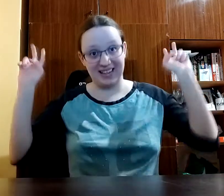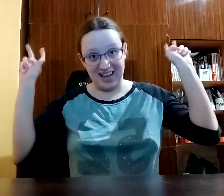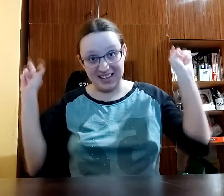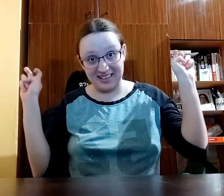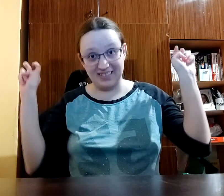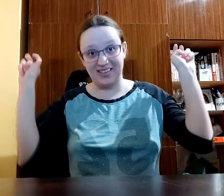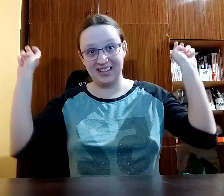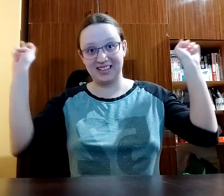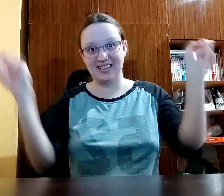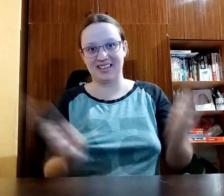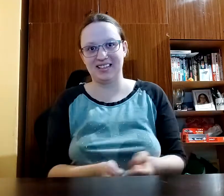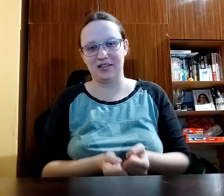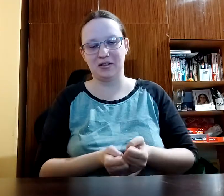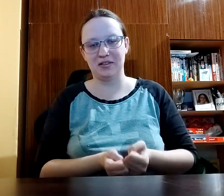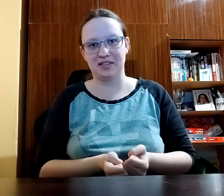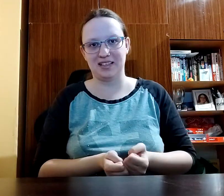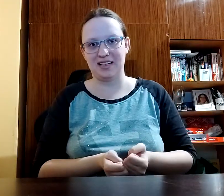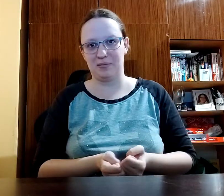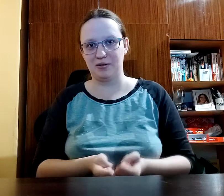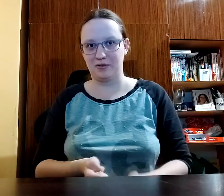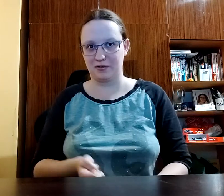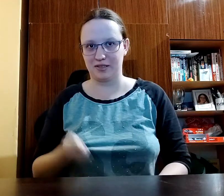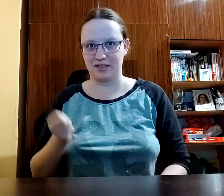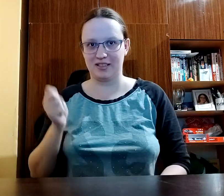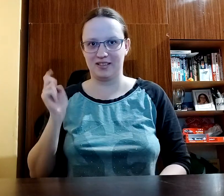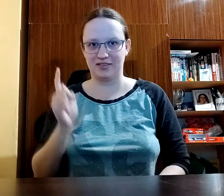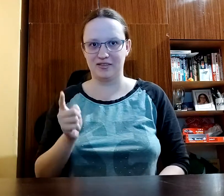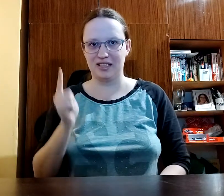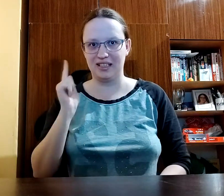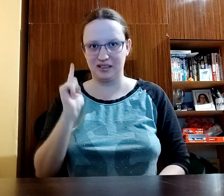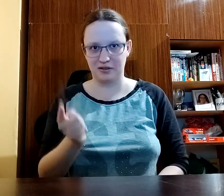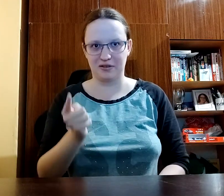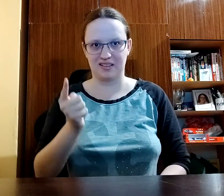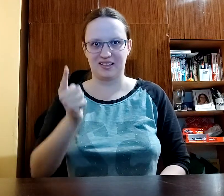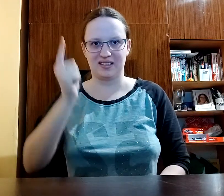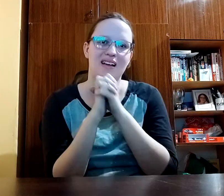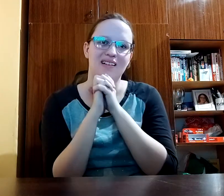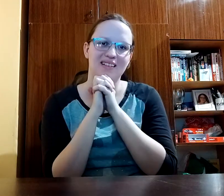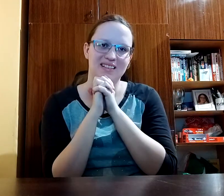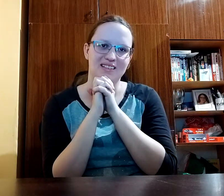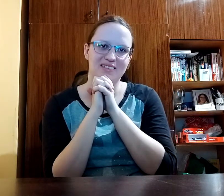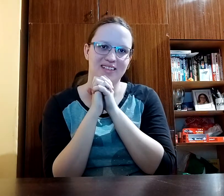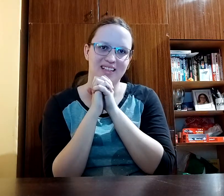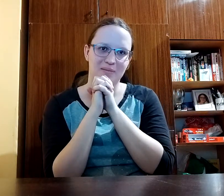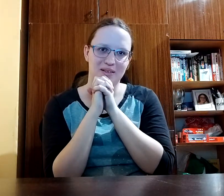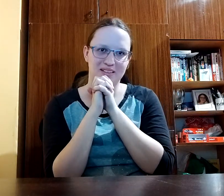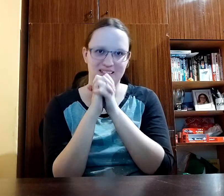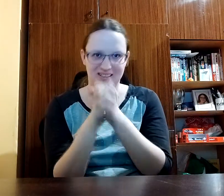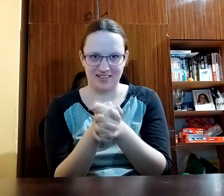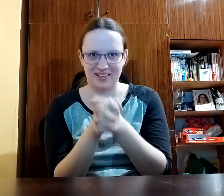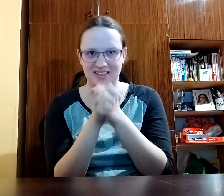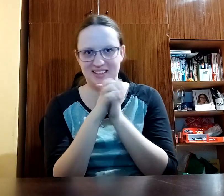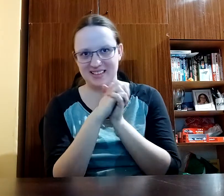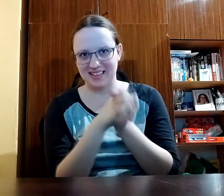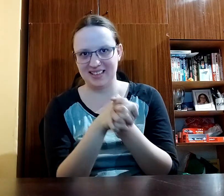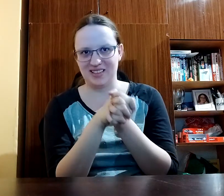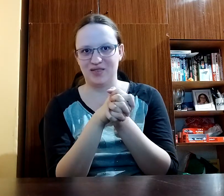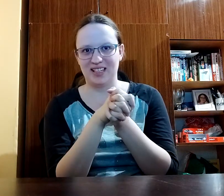activate the psychological approach which is really good also think about the joy and the satisfaction